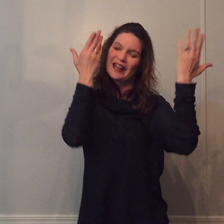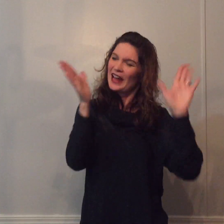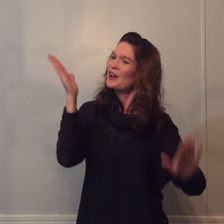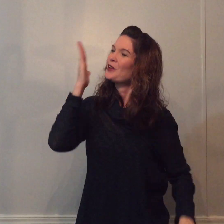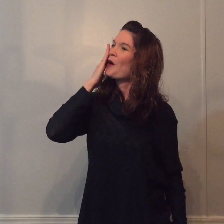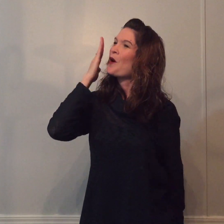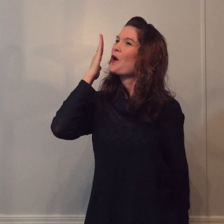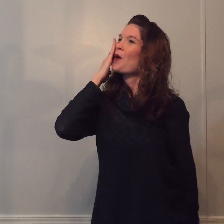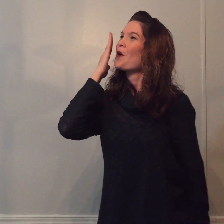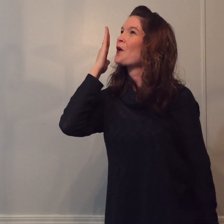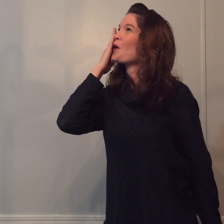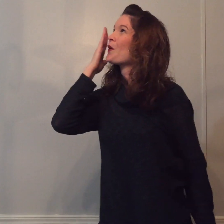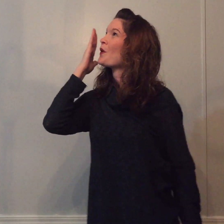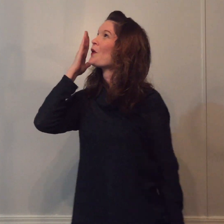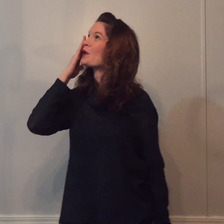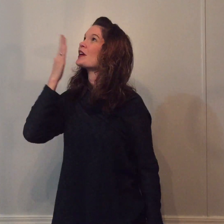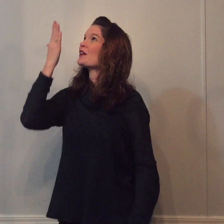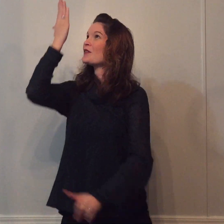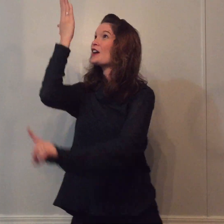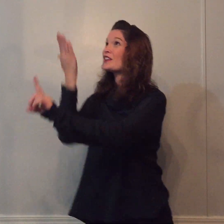and I know he wanted,